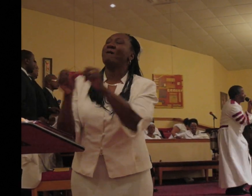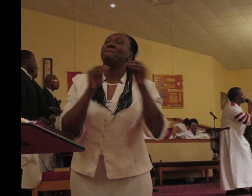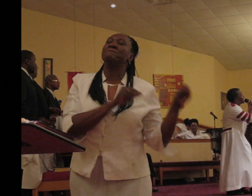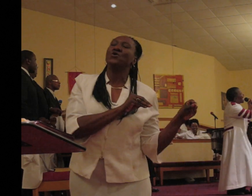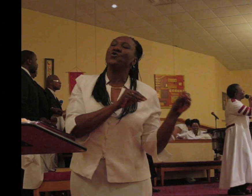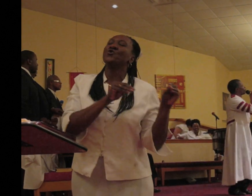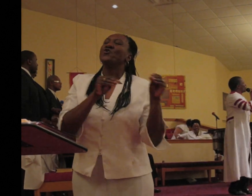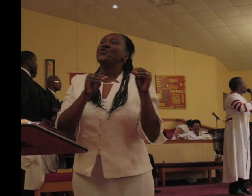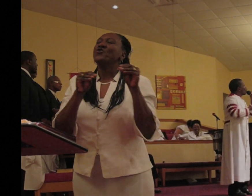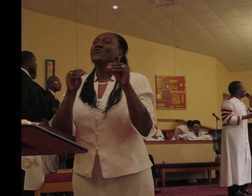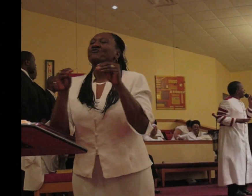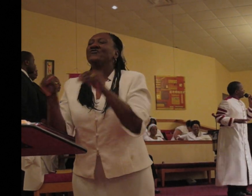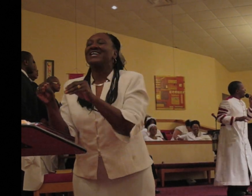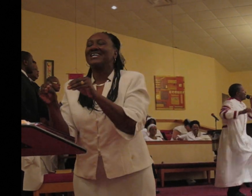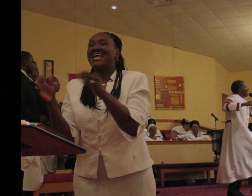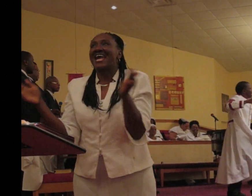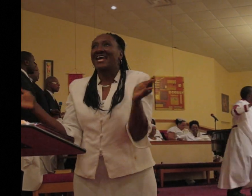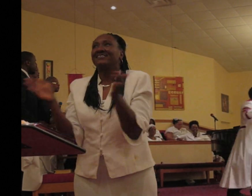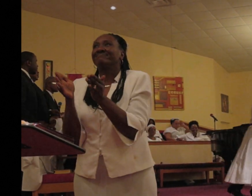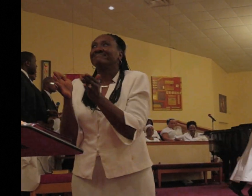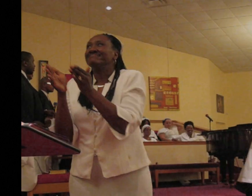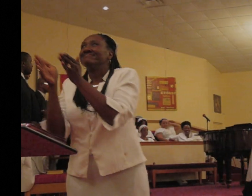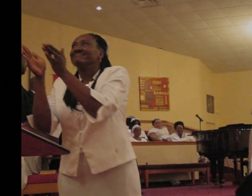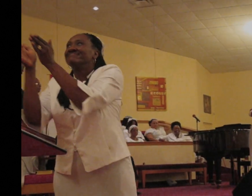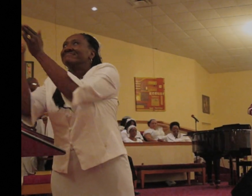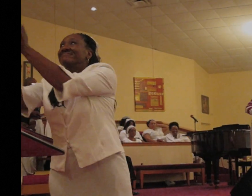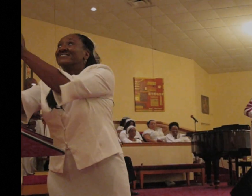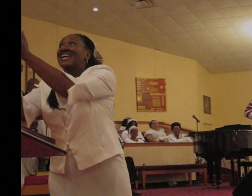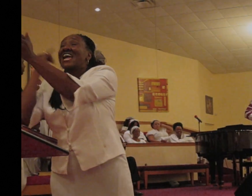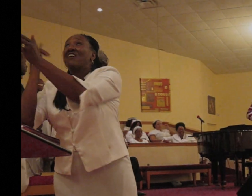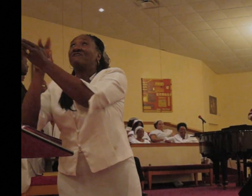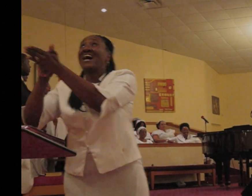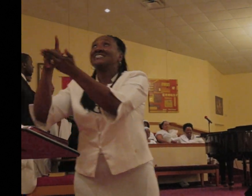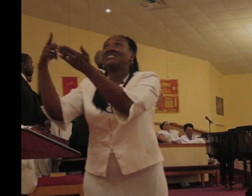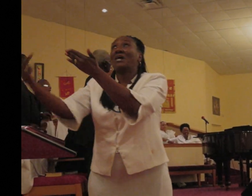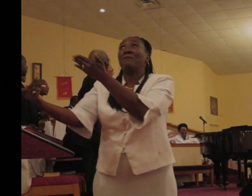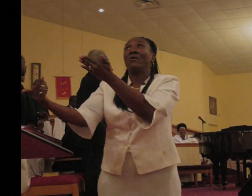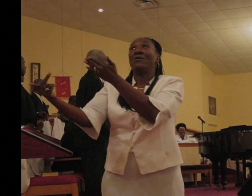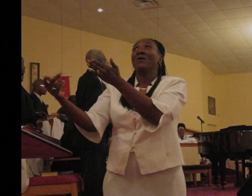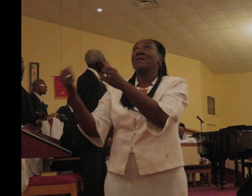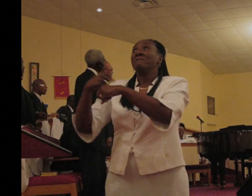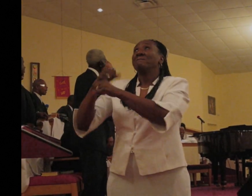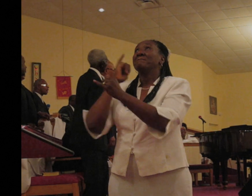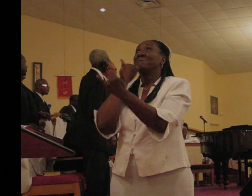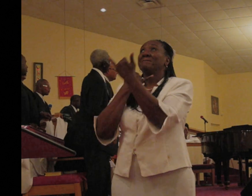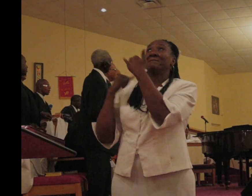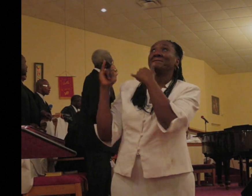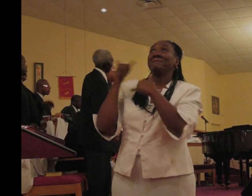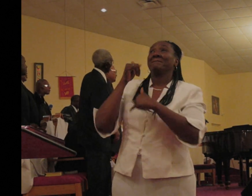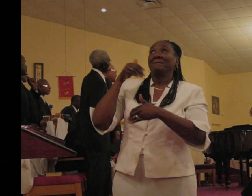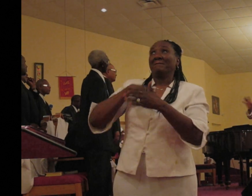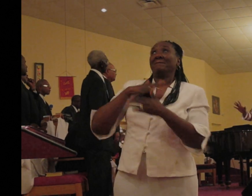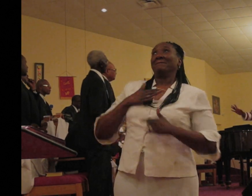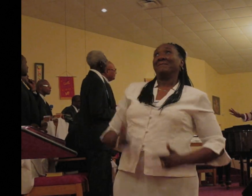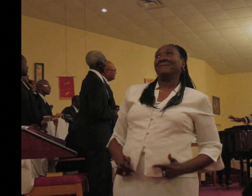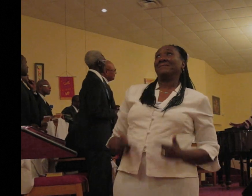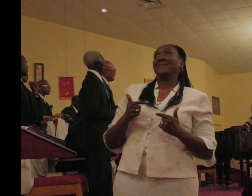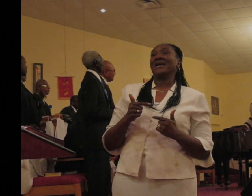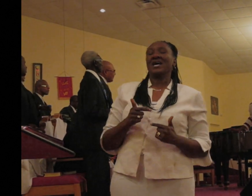a narrow way. And if I stumble while I'm on the way. Step aside.